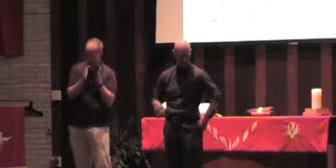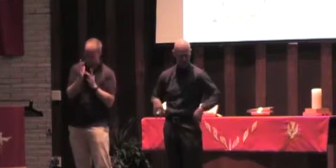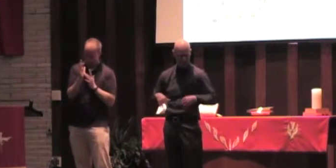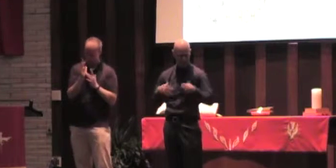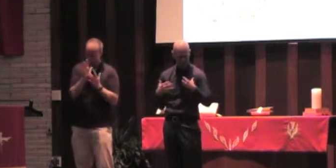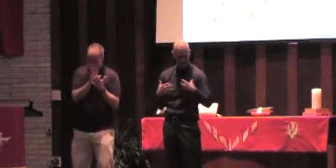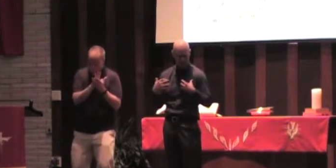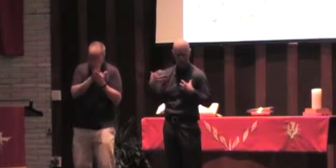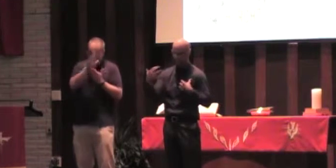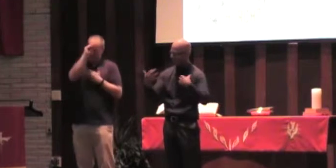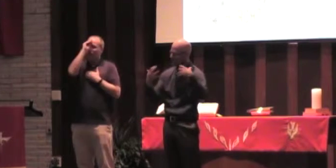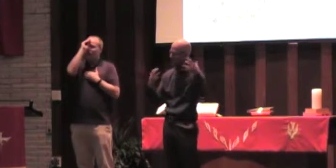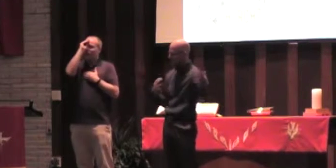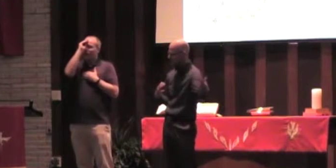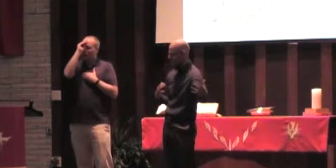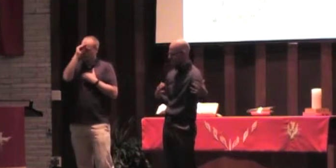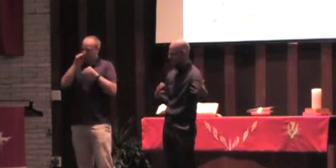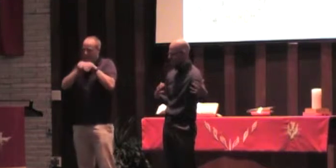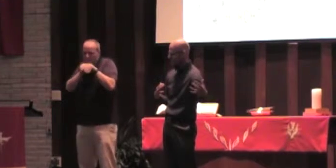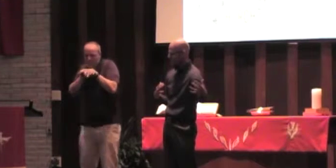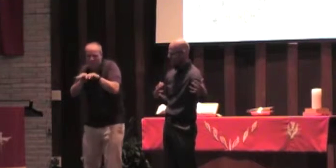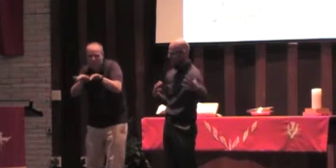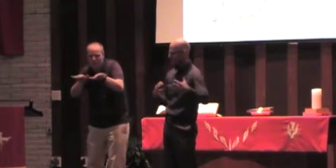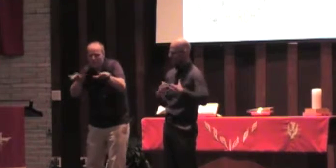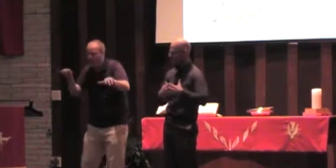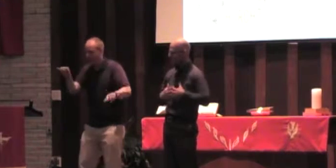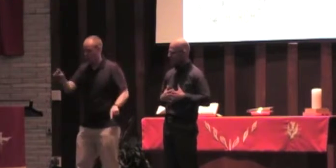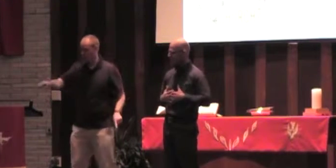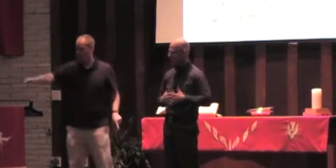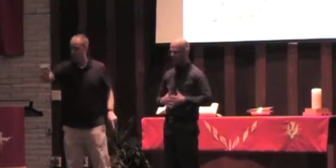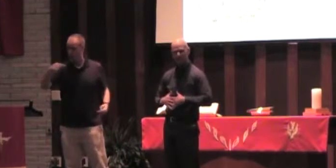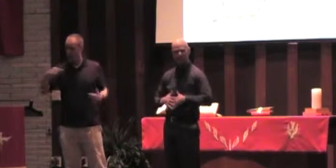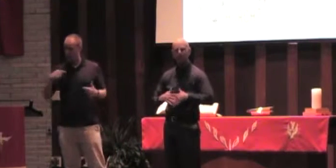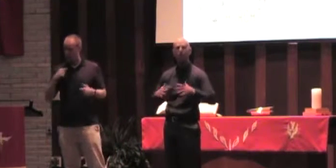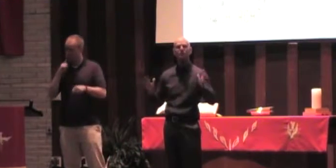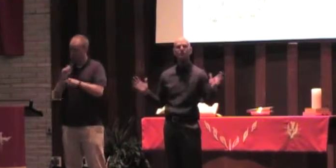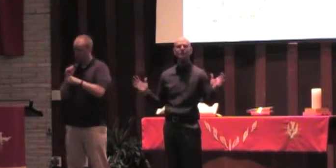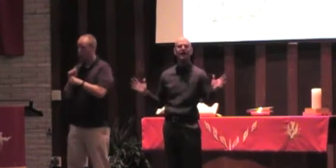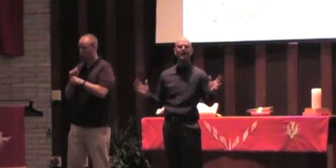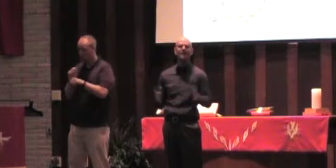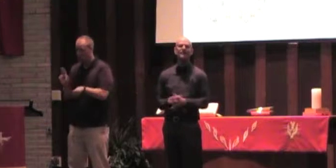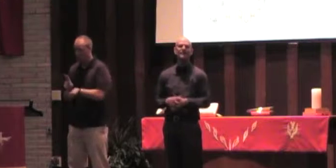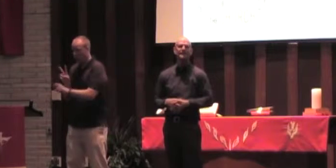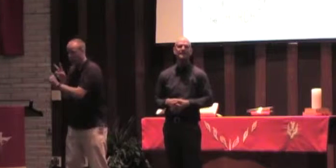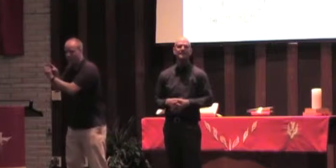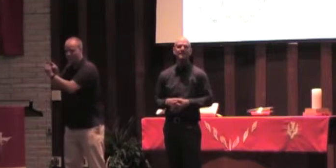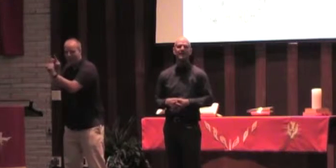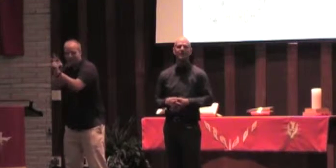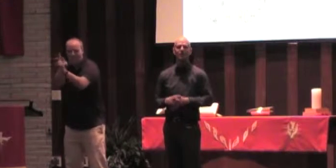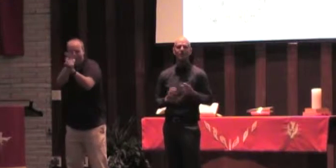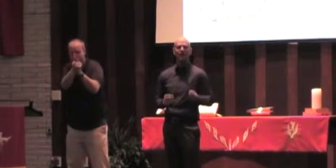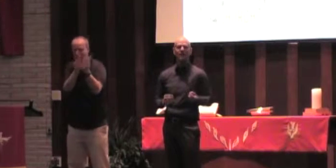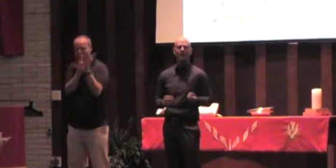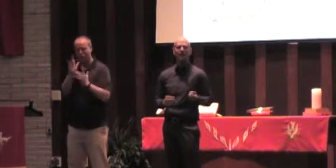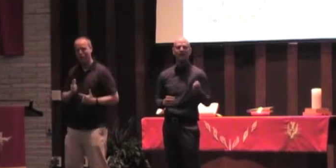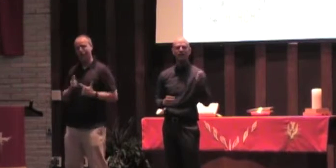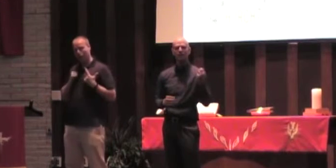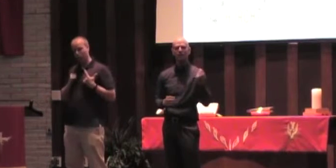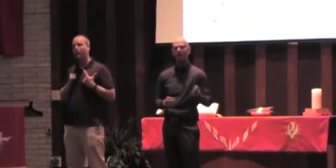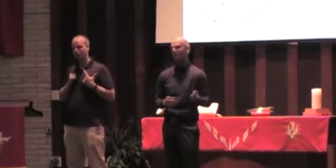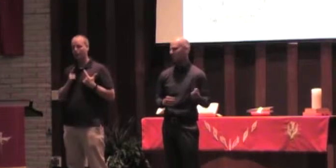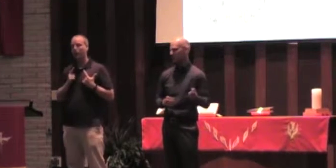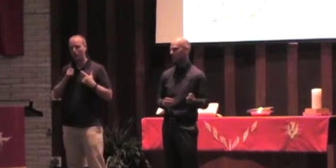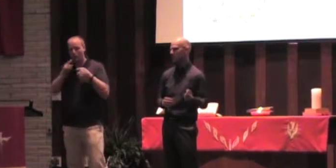comes and is embodied in people like you and me, when it is lived in its full totality, it will come